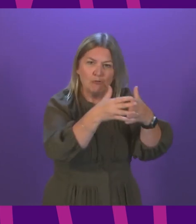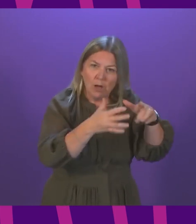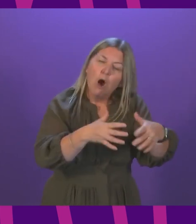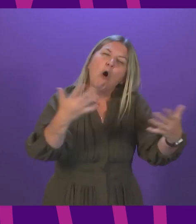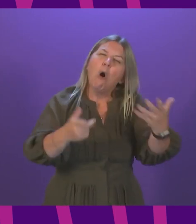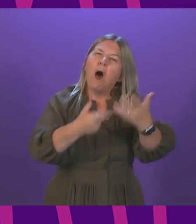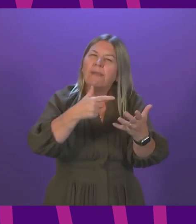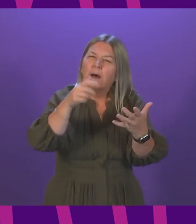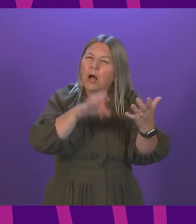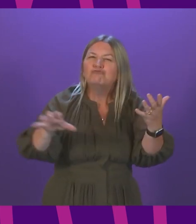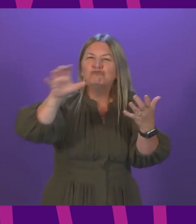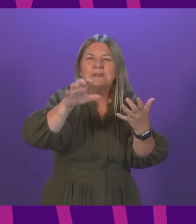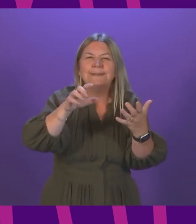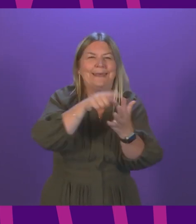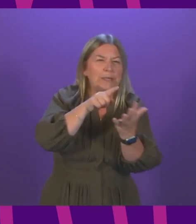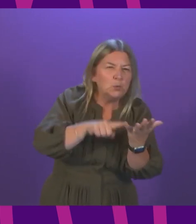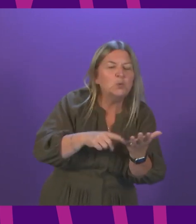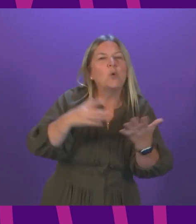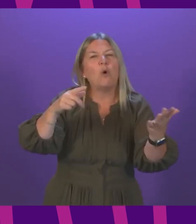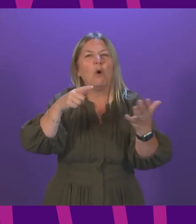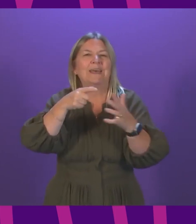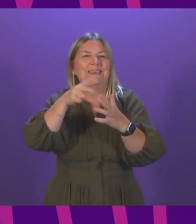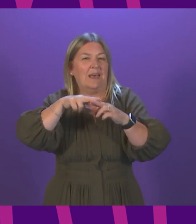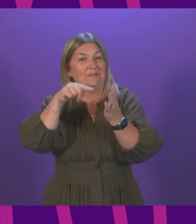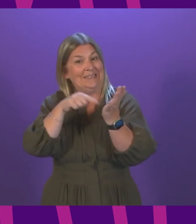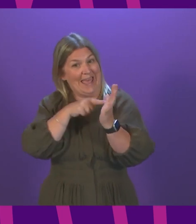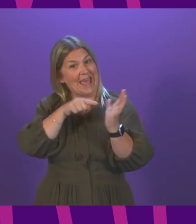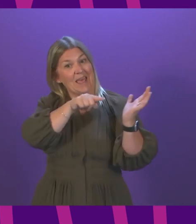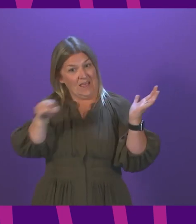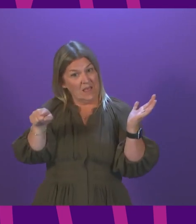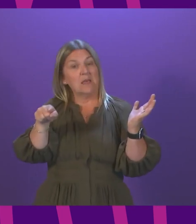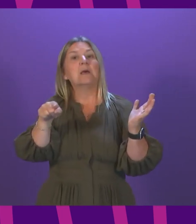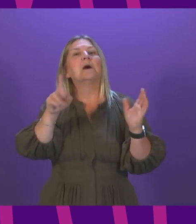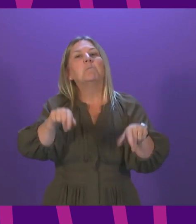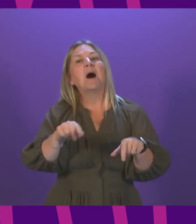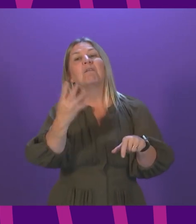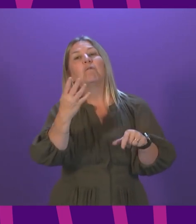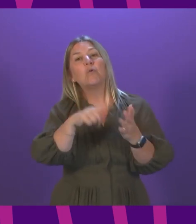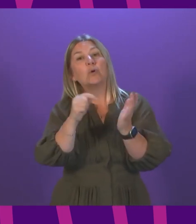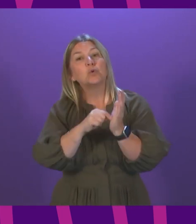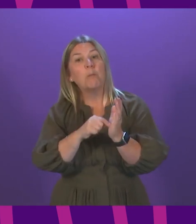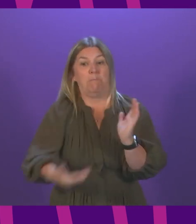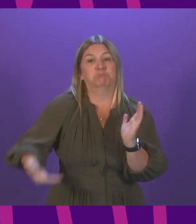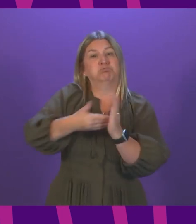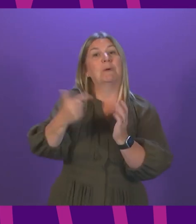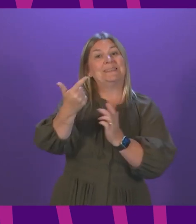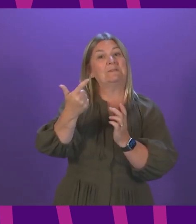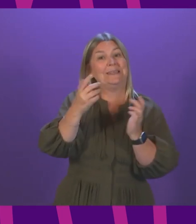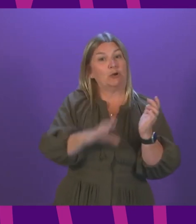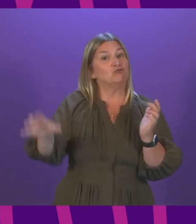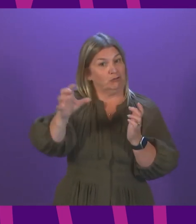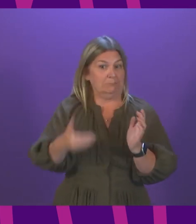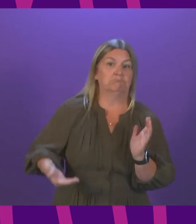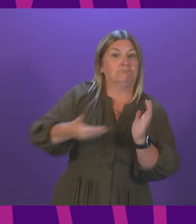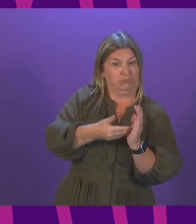which is a member of the EU or EFTA. However, from 4th October, 17 countries will be added to the list of